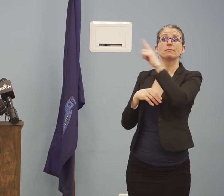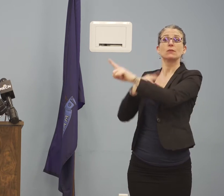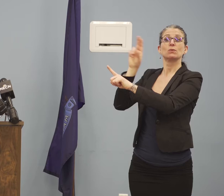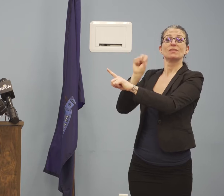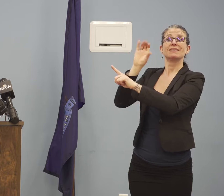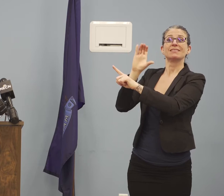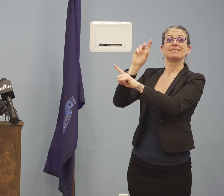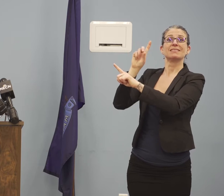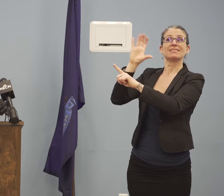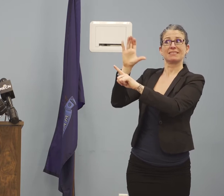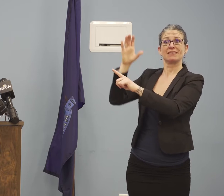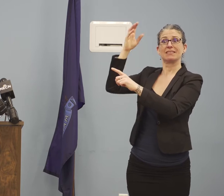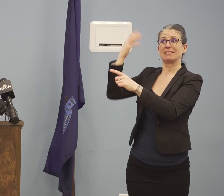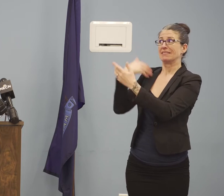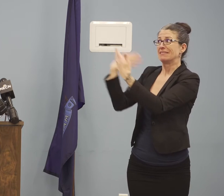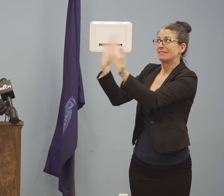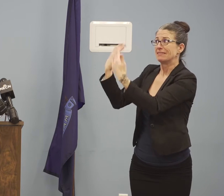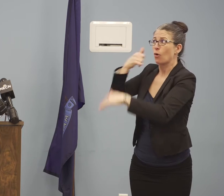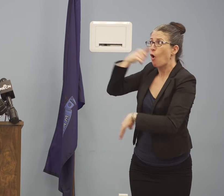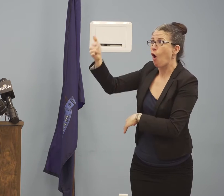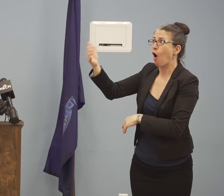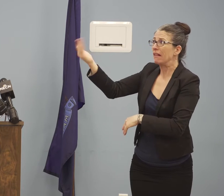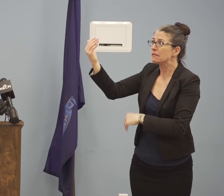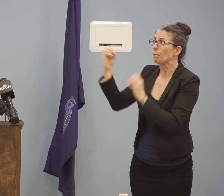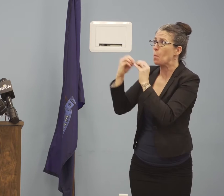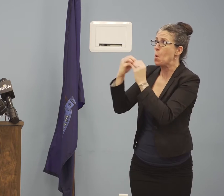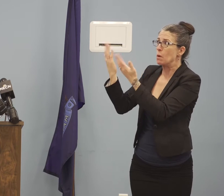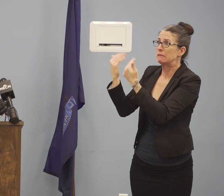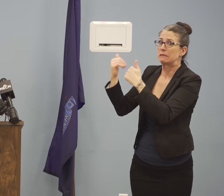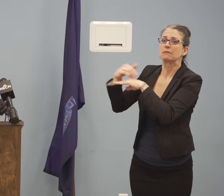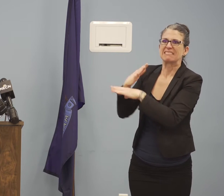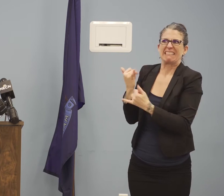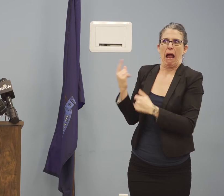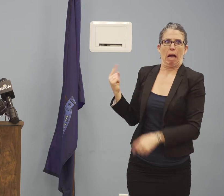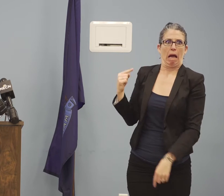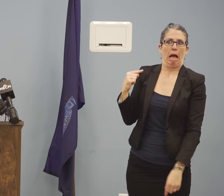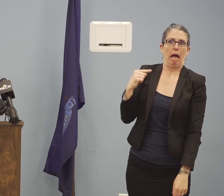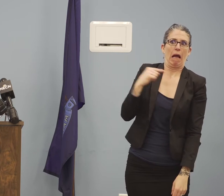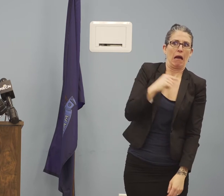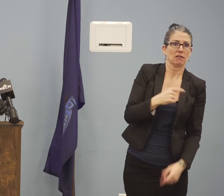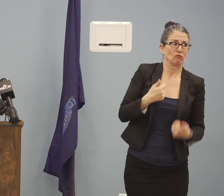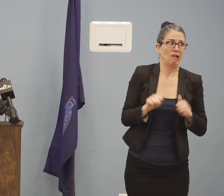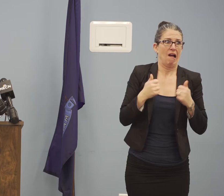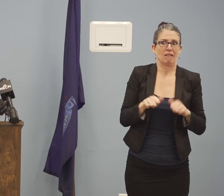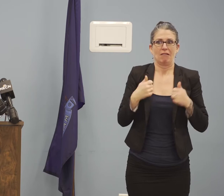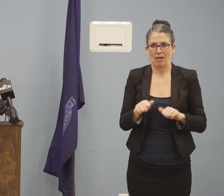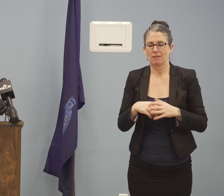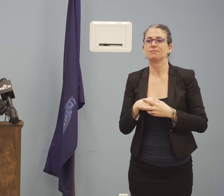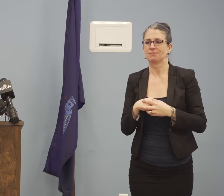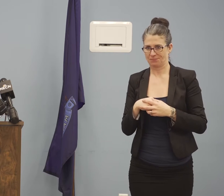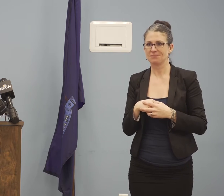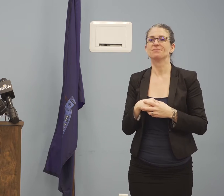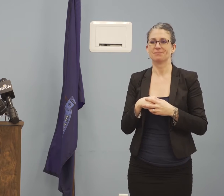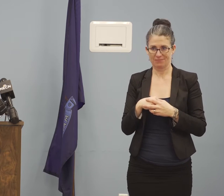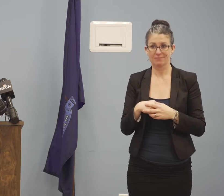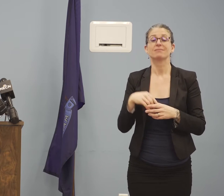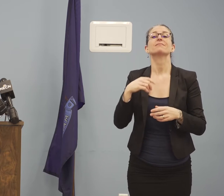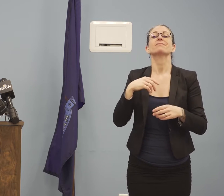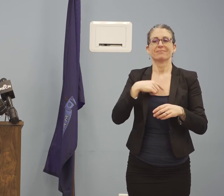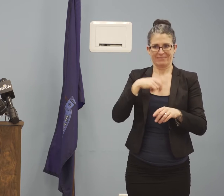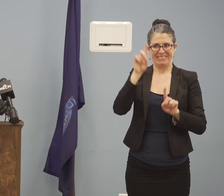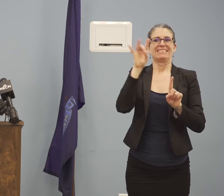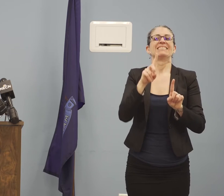supplies that we've got. The first is that we early on requested a distribution from the strategic national